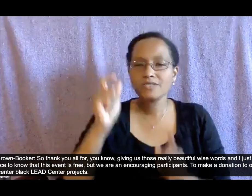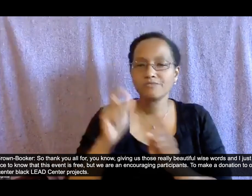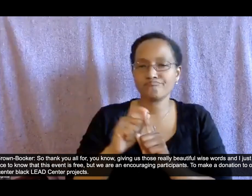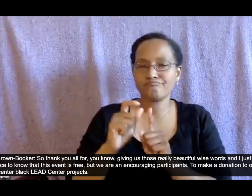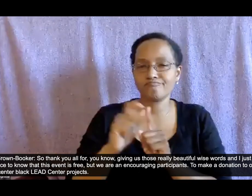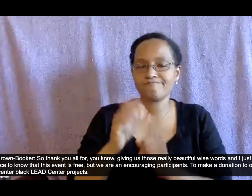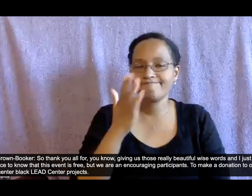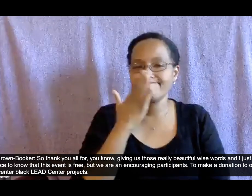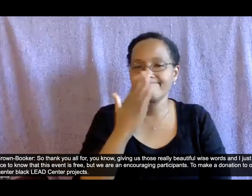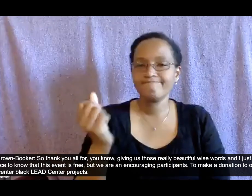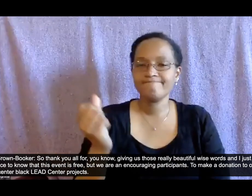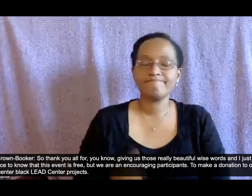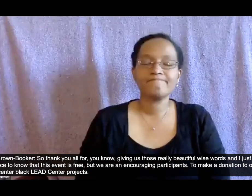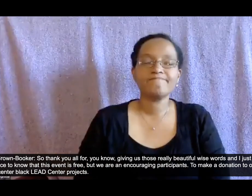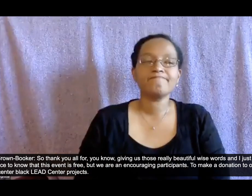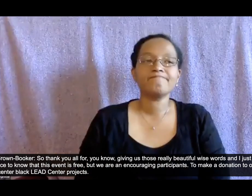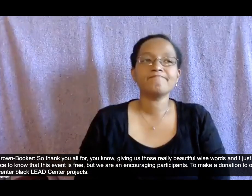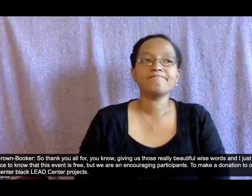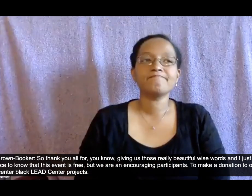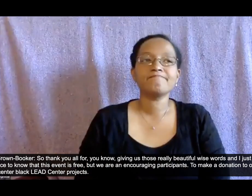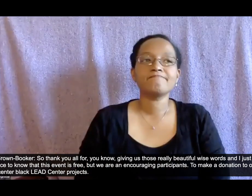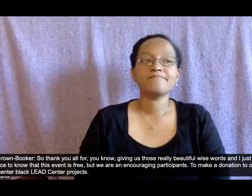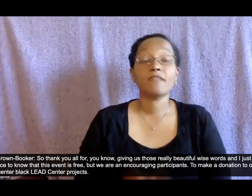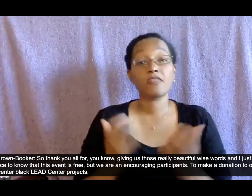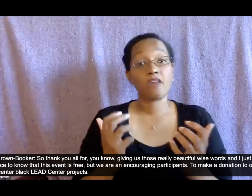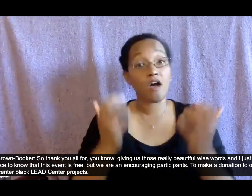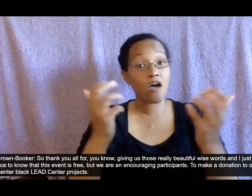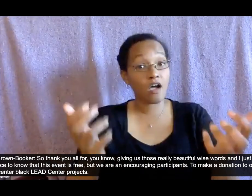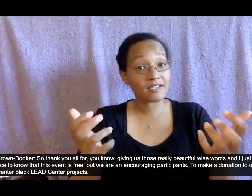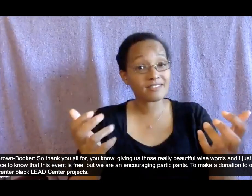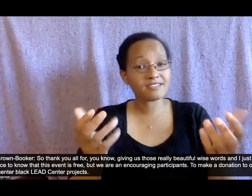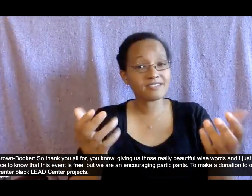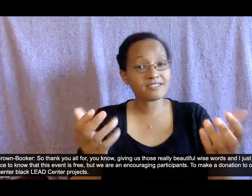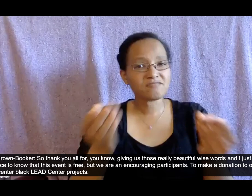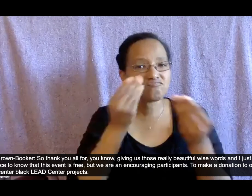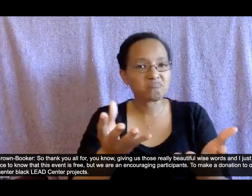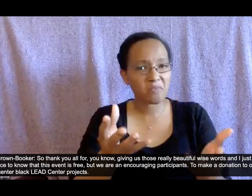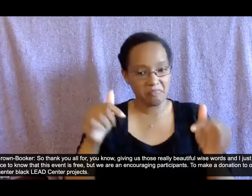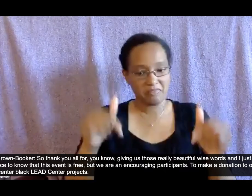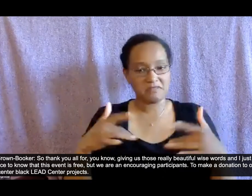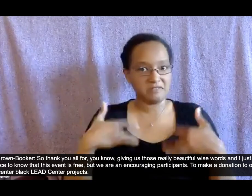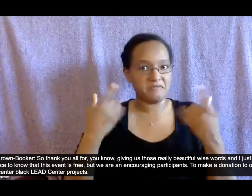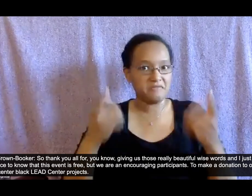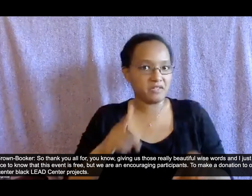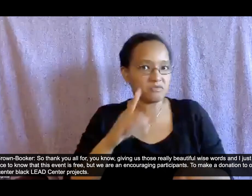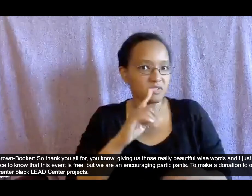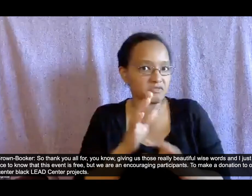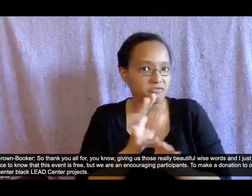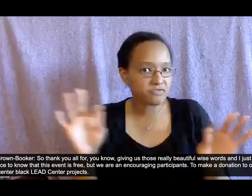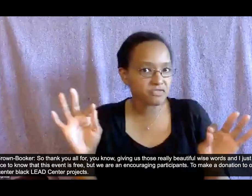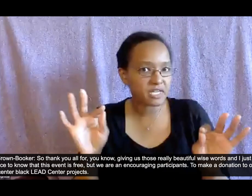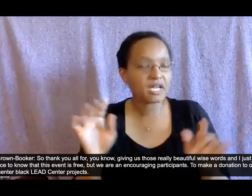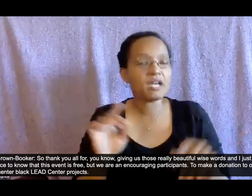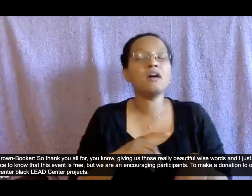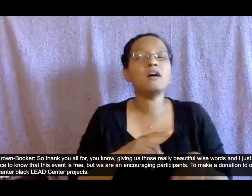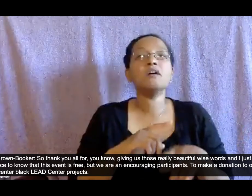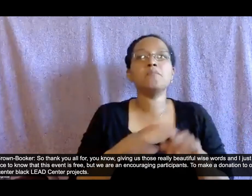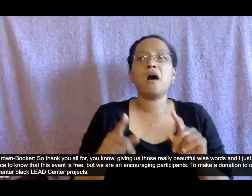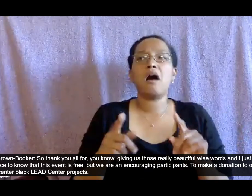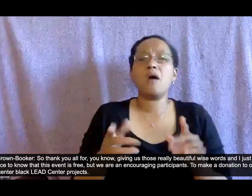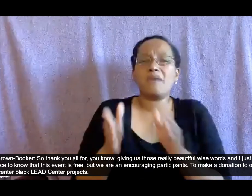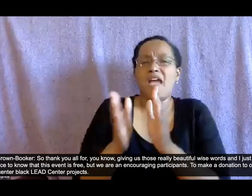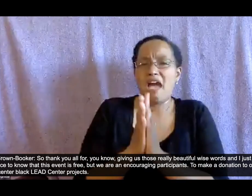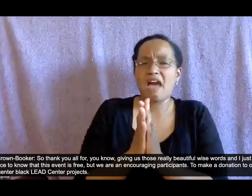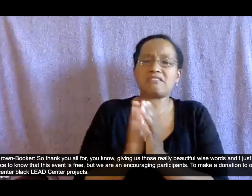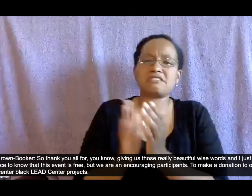i just want our audience to know that this event is free but we are encouraging participants to make a donation